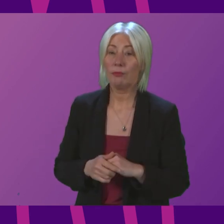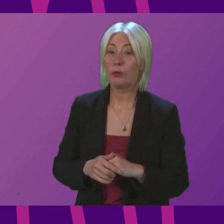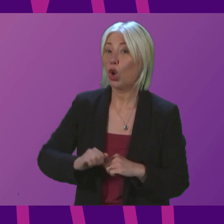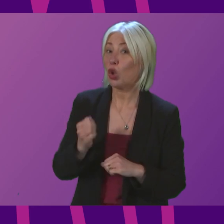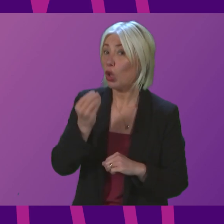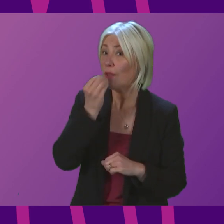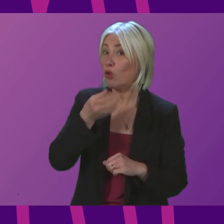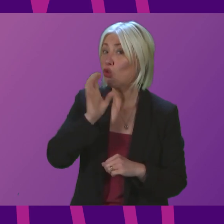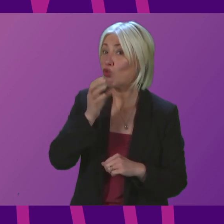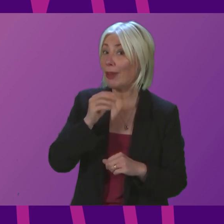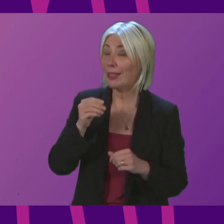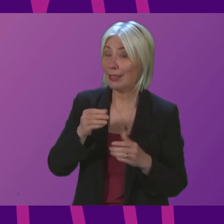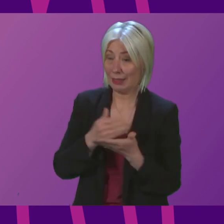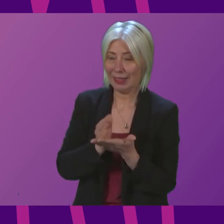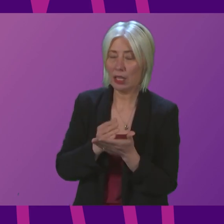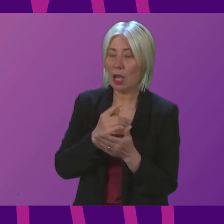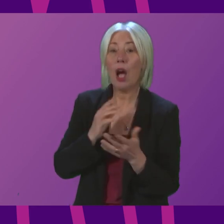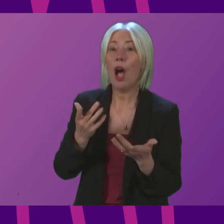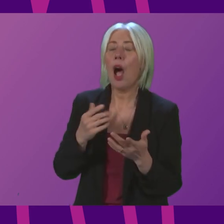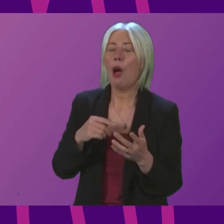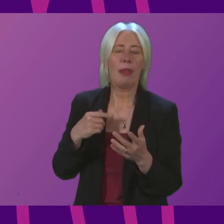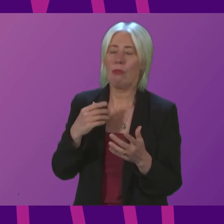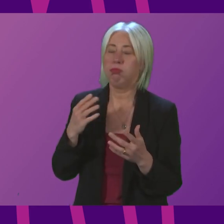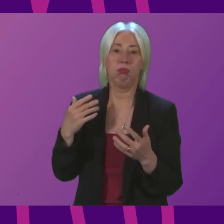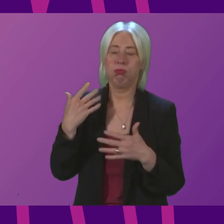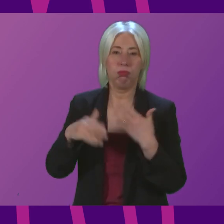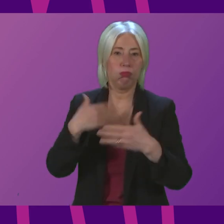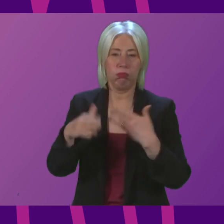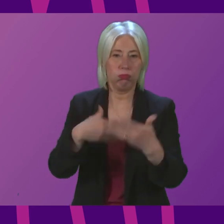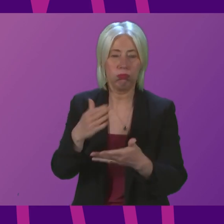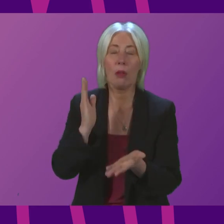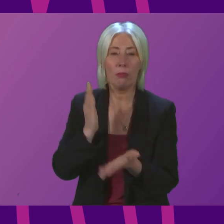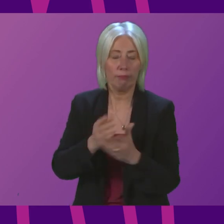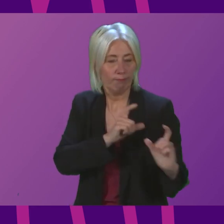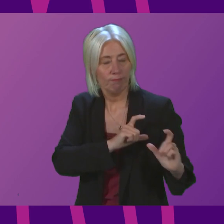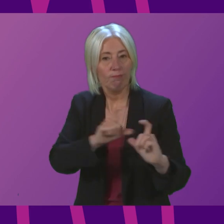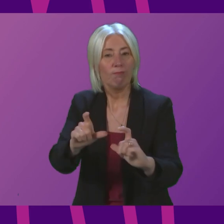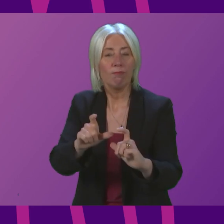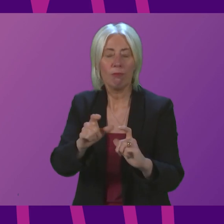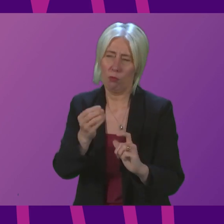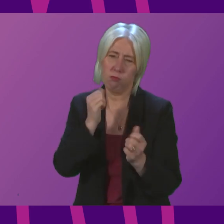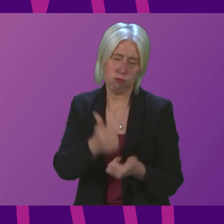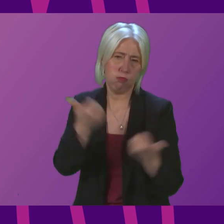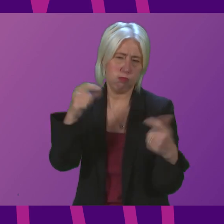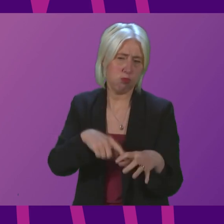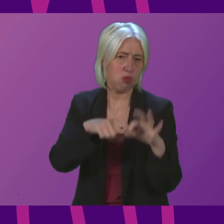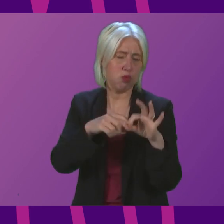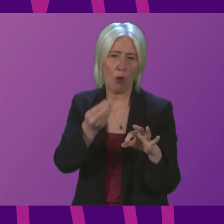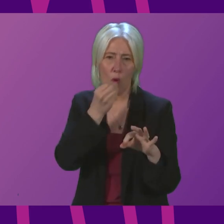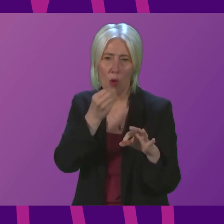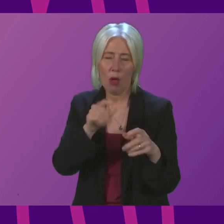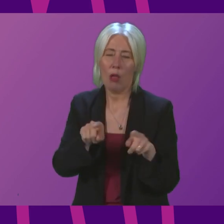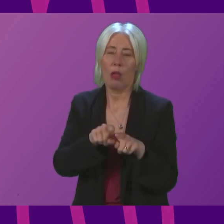drink sector has been on a journey marked by numerous successes, not least by providing a constant supply of world-class foods, employing over